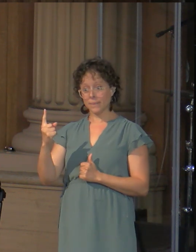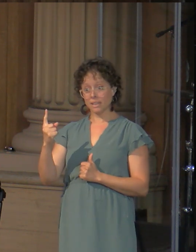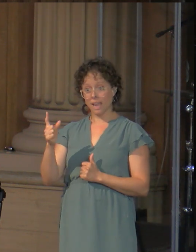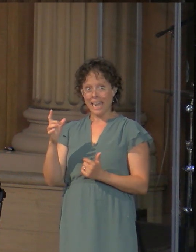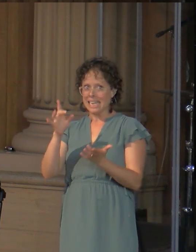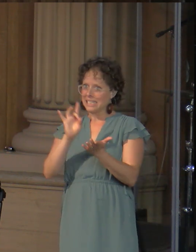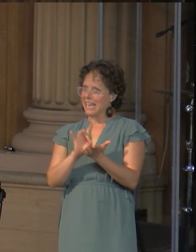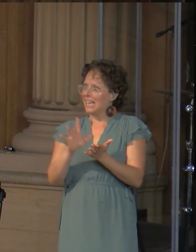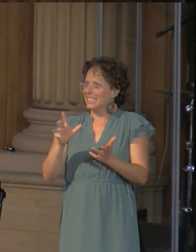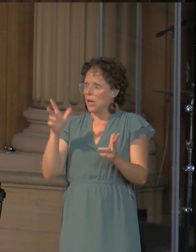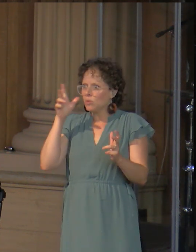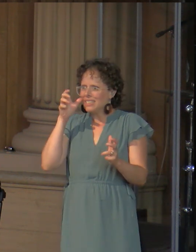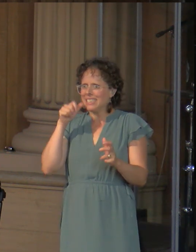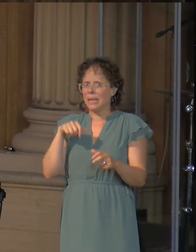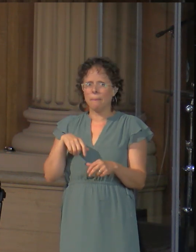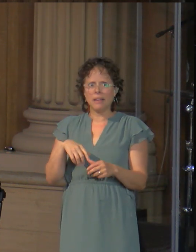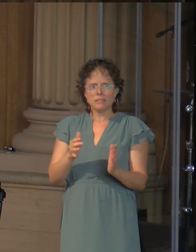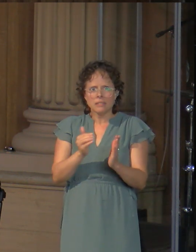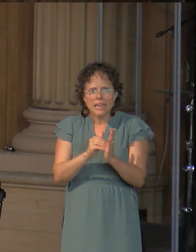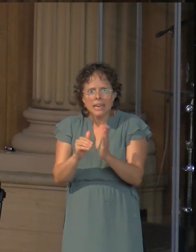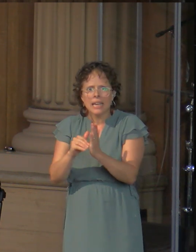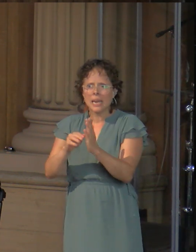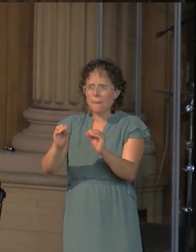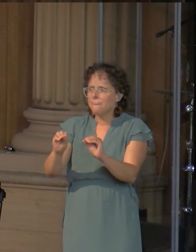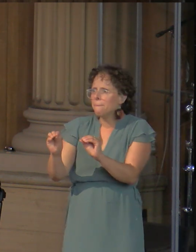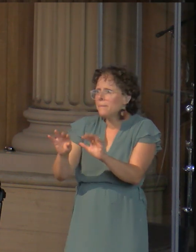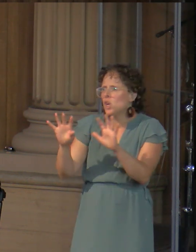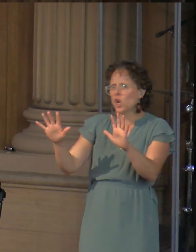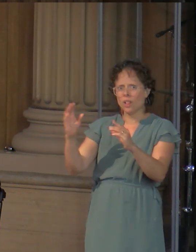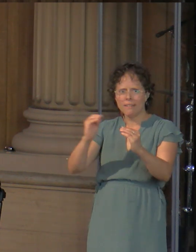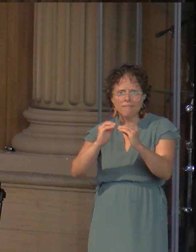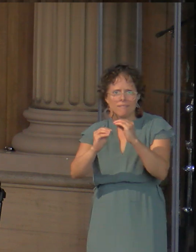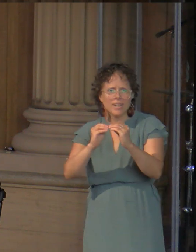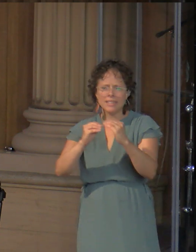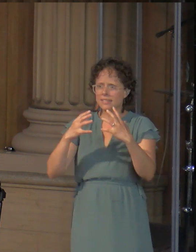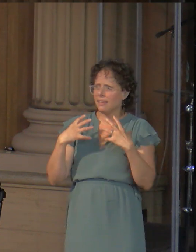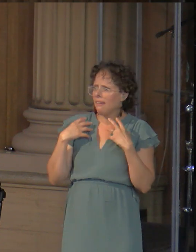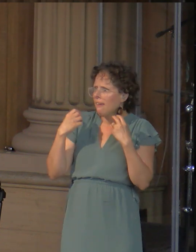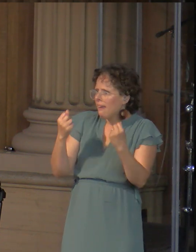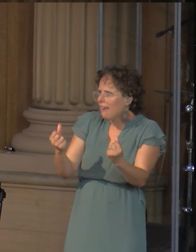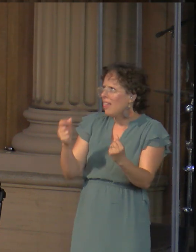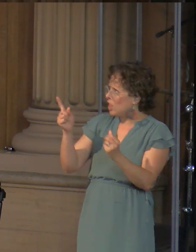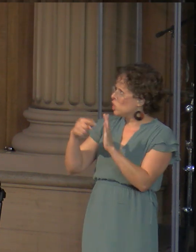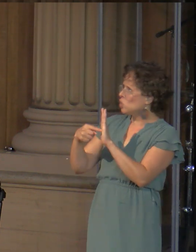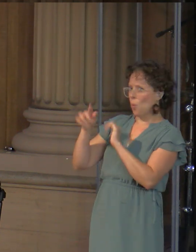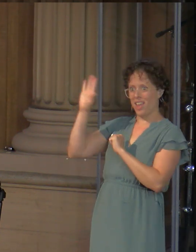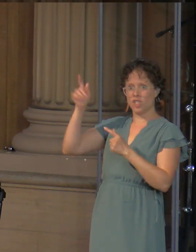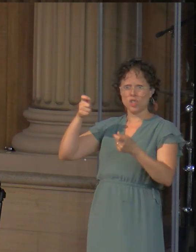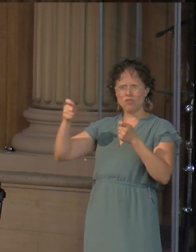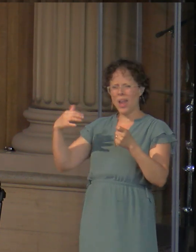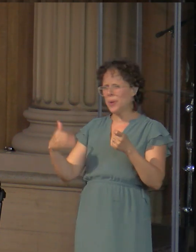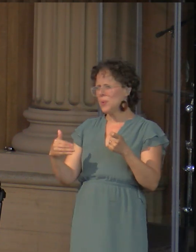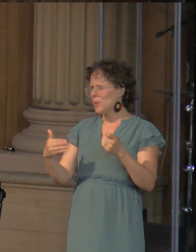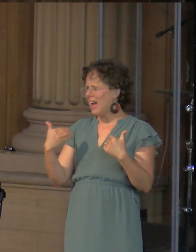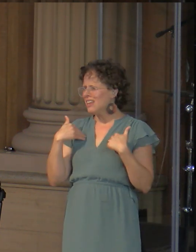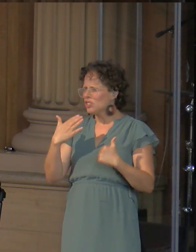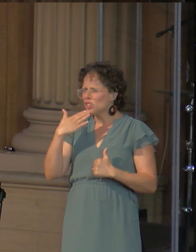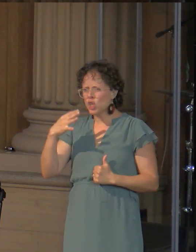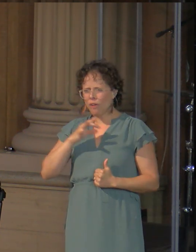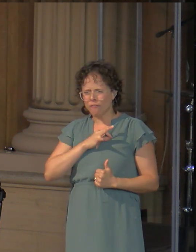left and right. He's putting things in order. He's showing people what life under his reign is like, and there's good fruit coming as he does all these miracles.